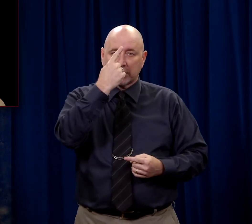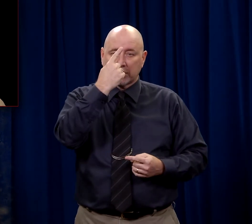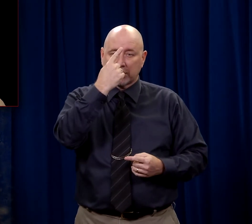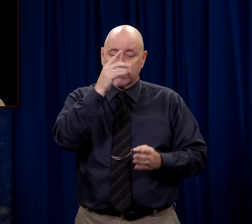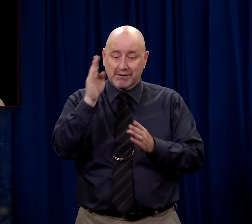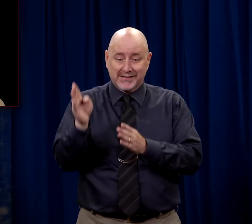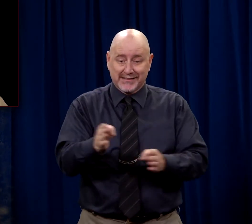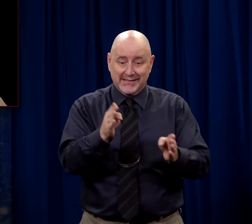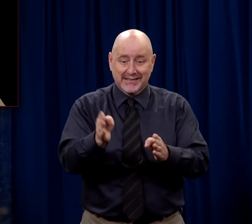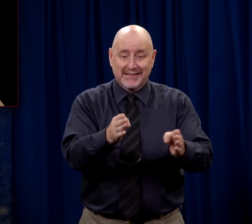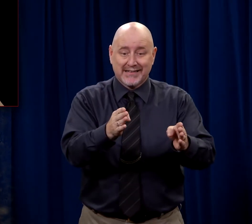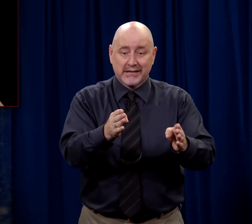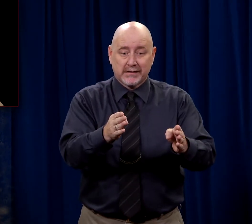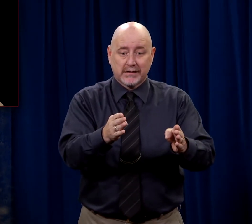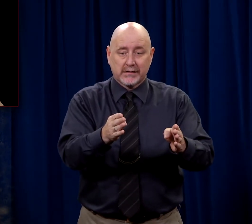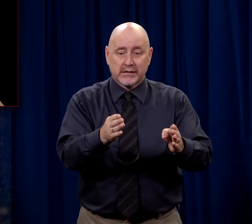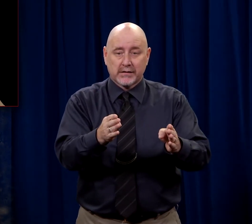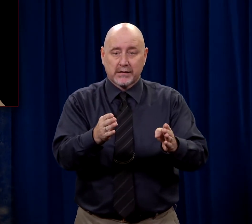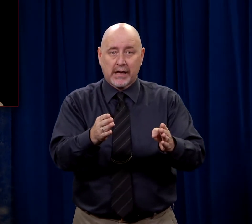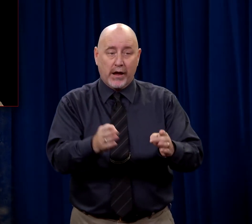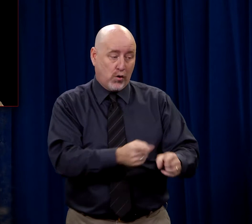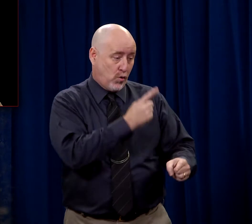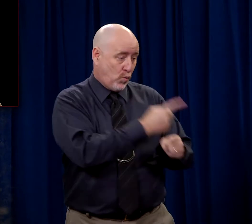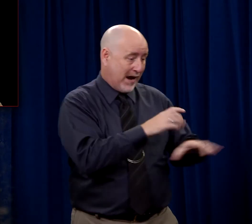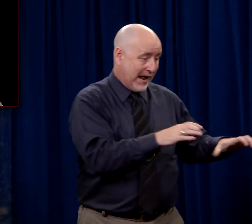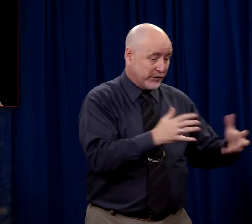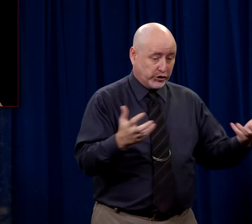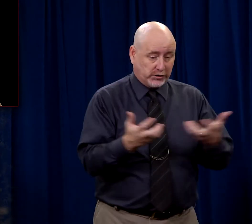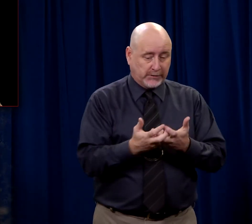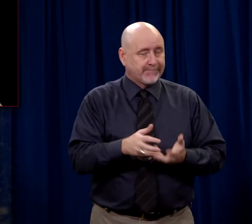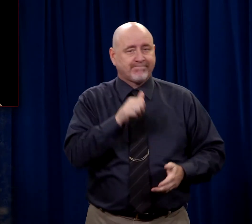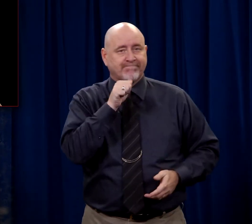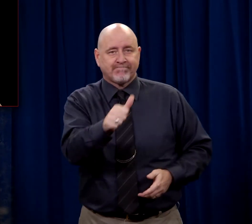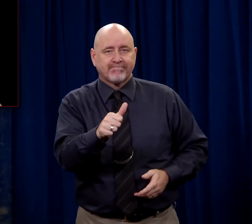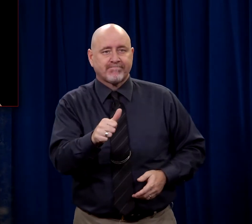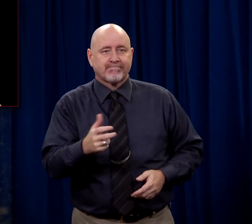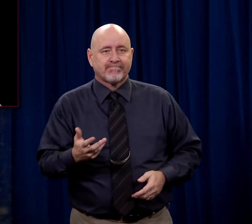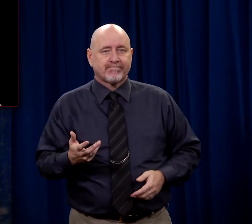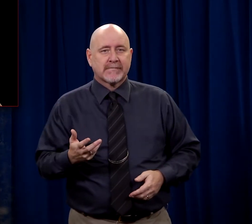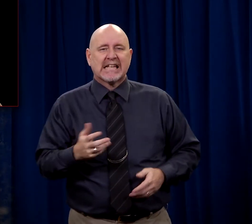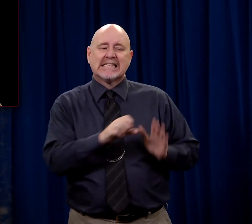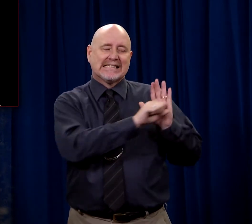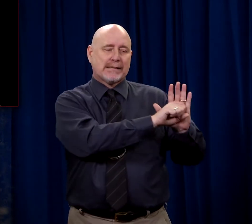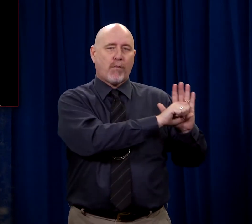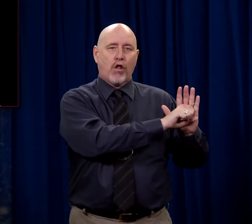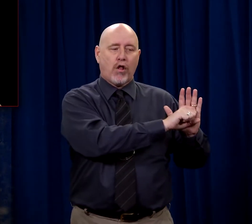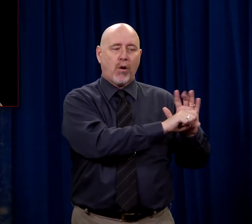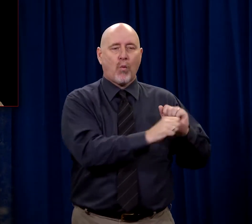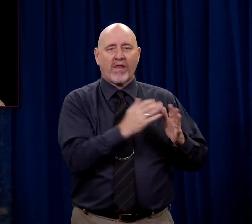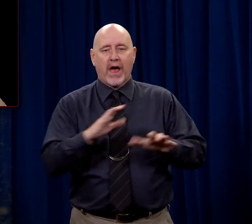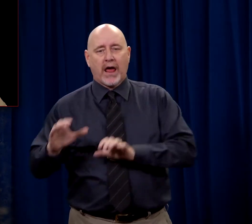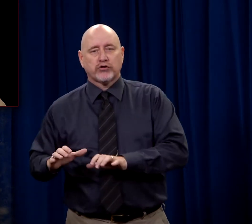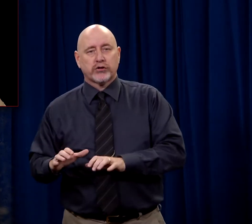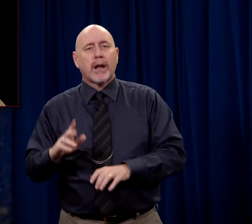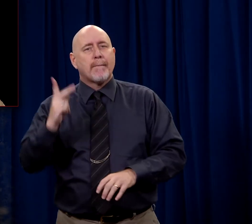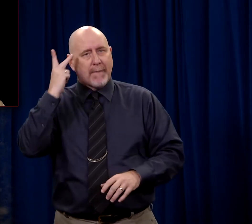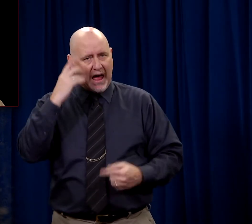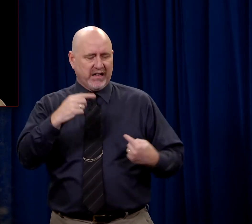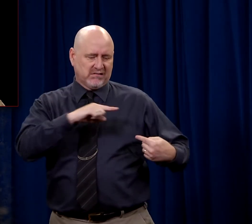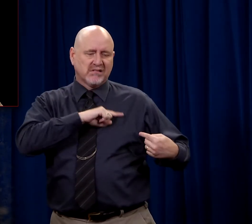intentions are not the same thing as right actions. It's symbolism without substance. Pilate had